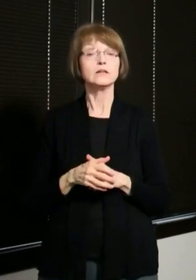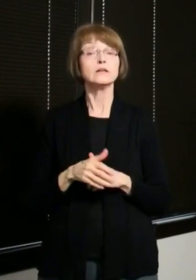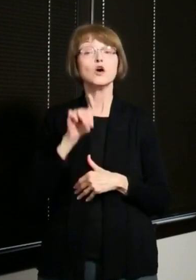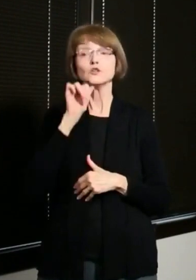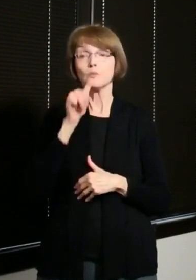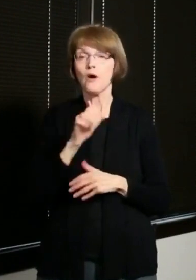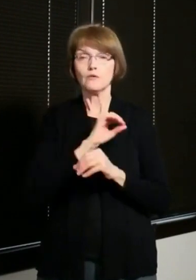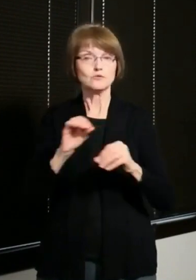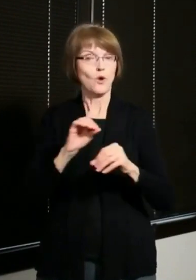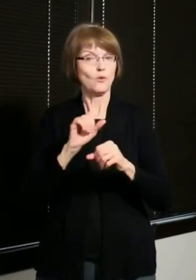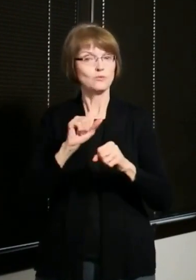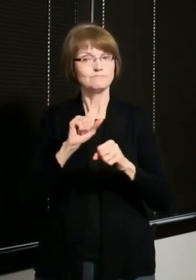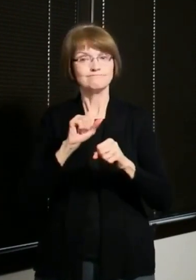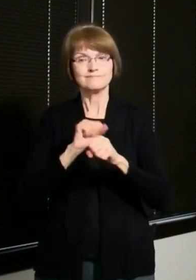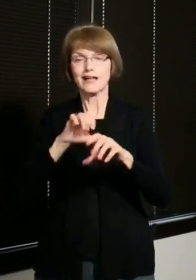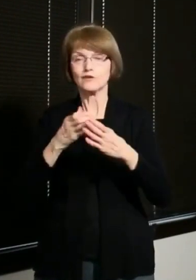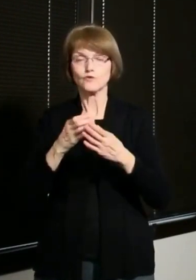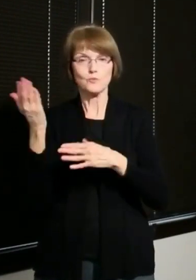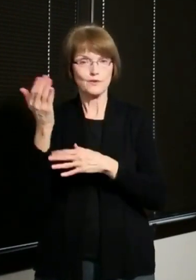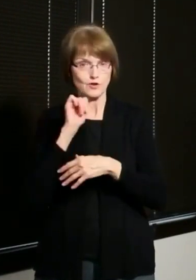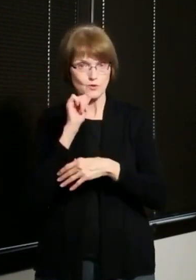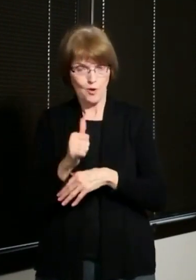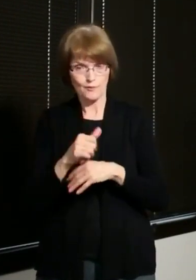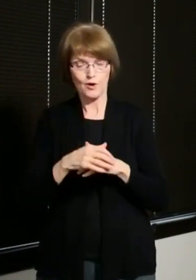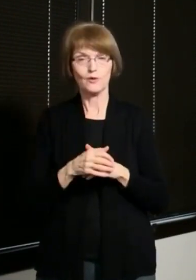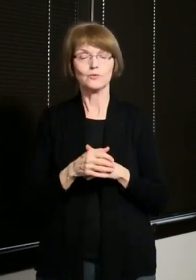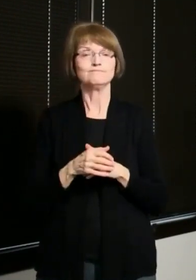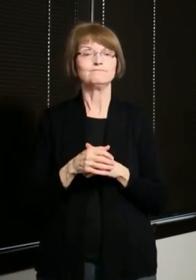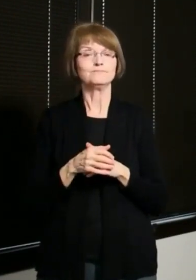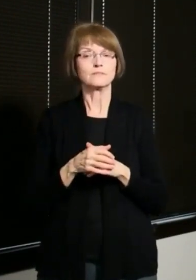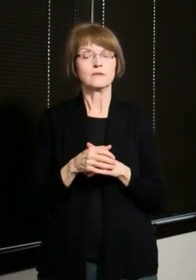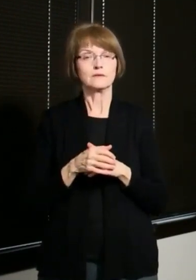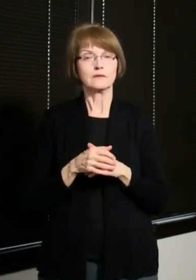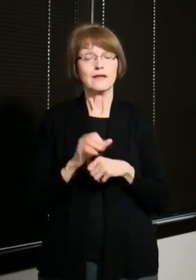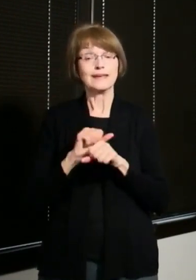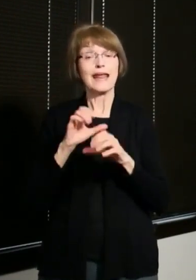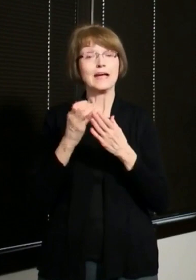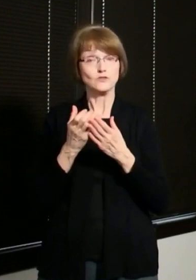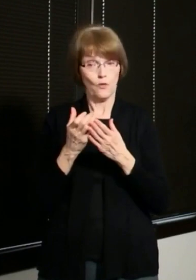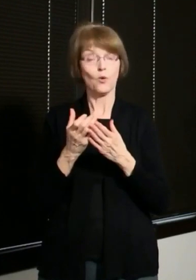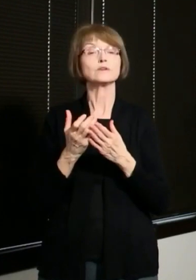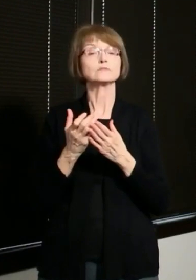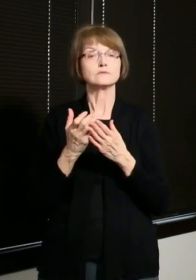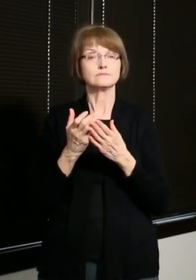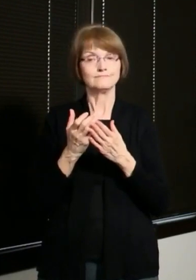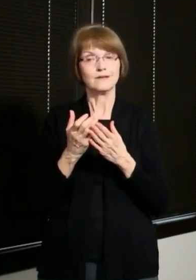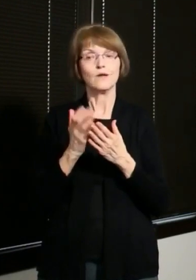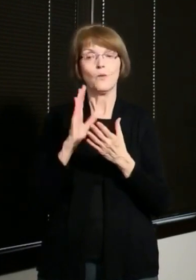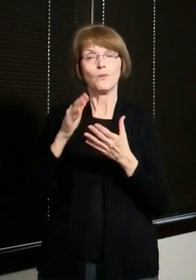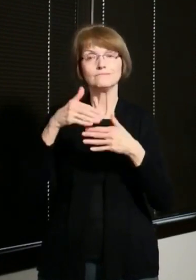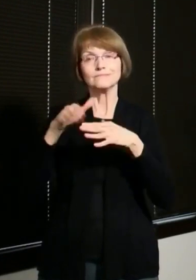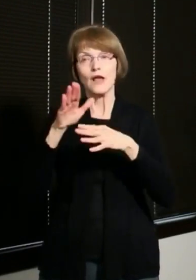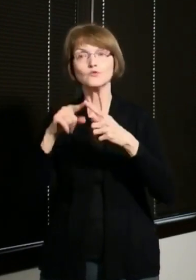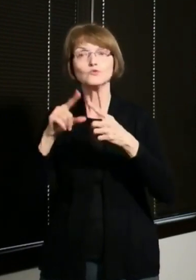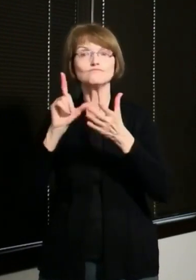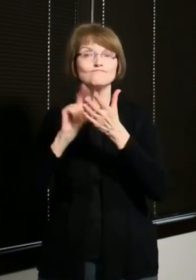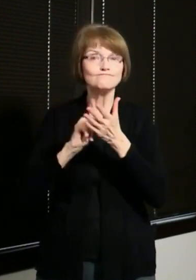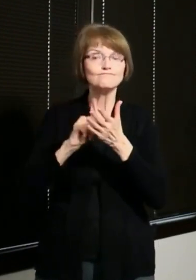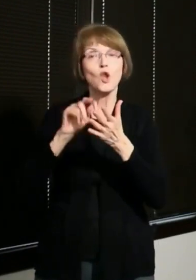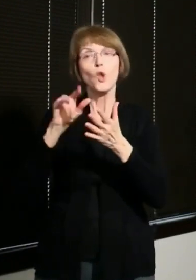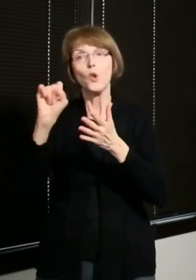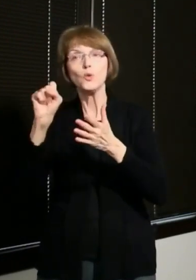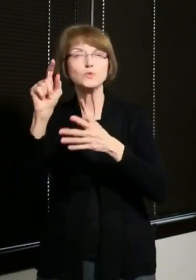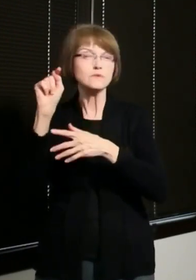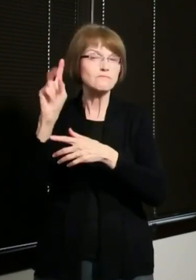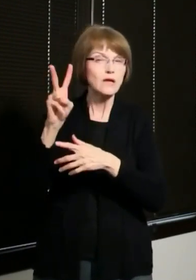be having a task force briefing tomorrow via live stream. The task force will issue an update via press release. On